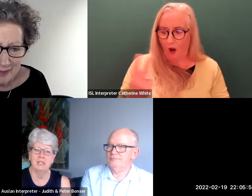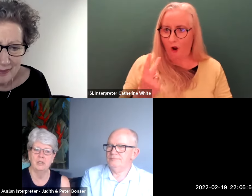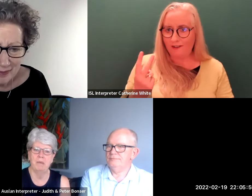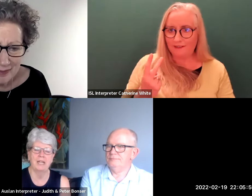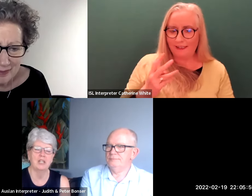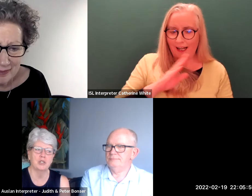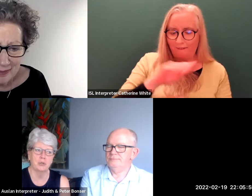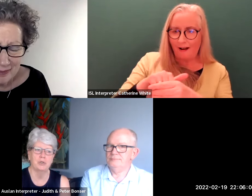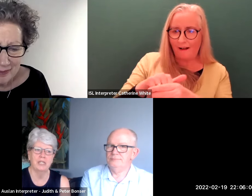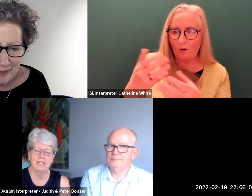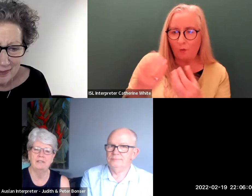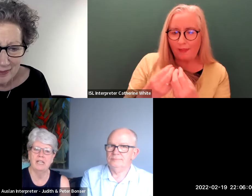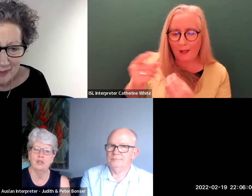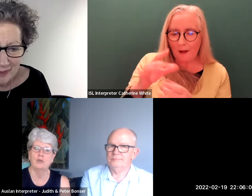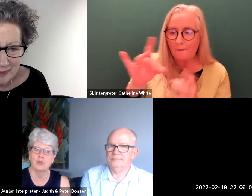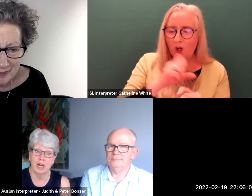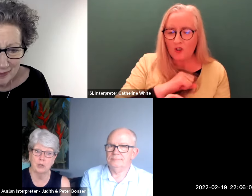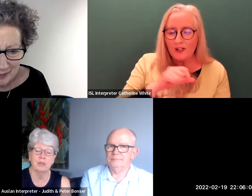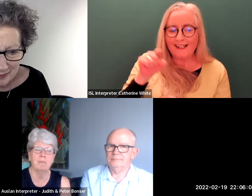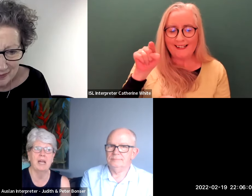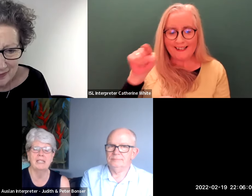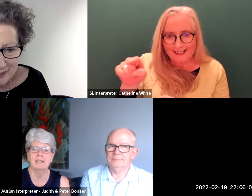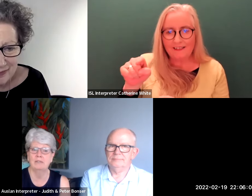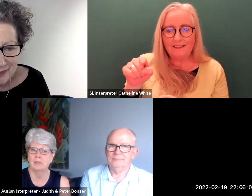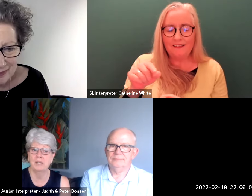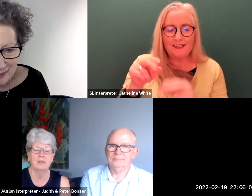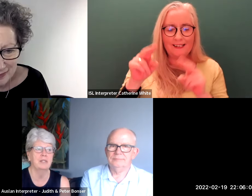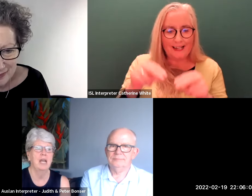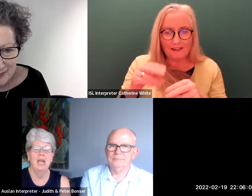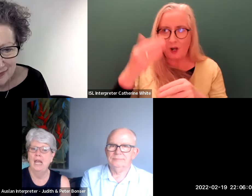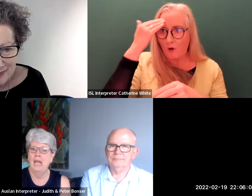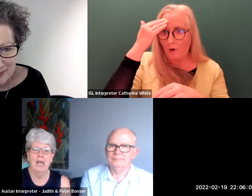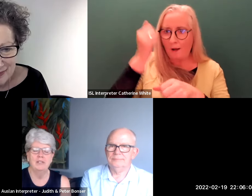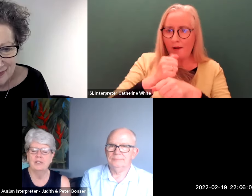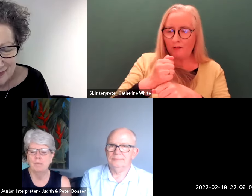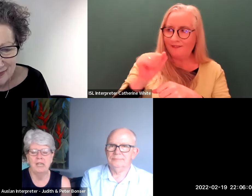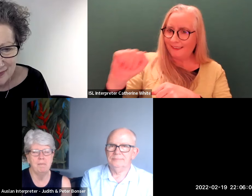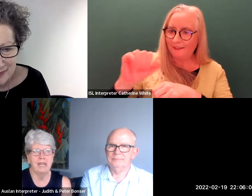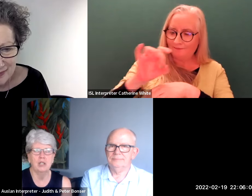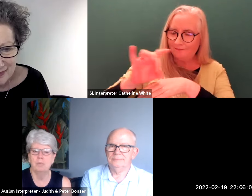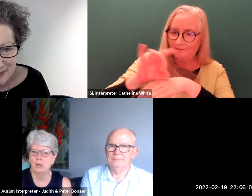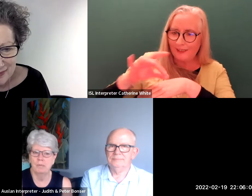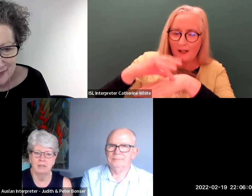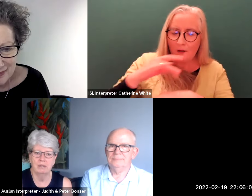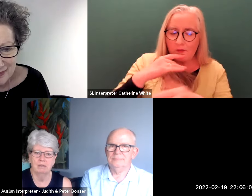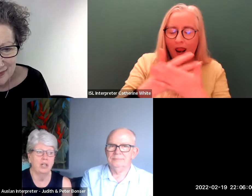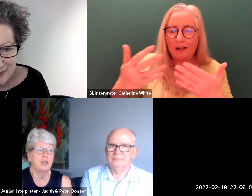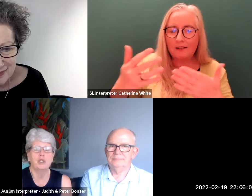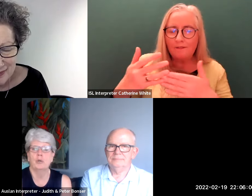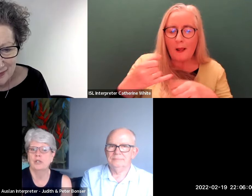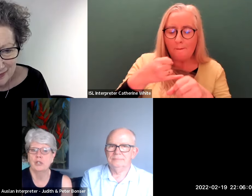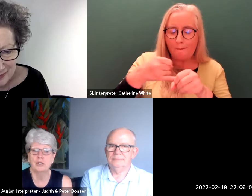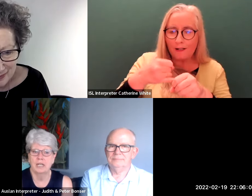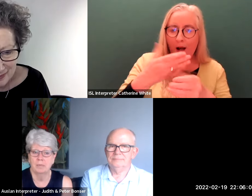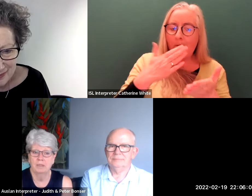committed to making sure that he's he's on track with about his illness because so many medical appointments no